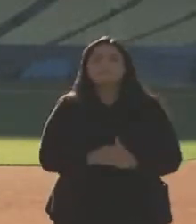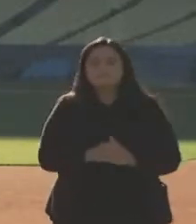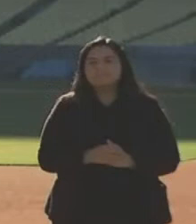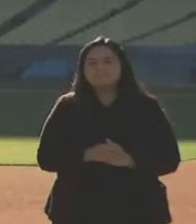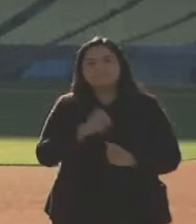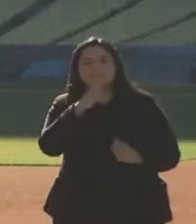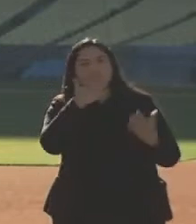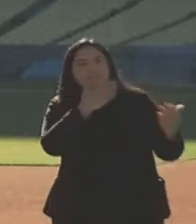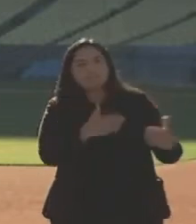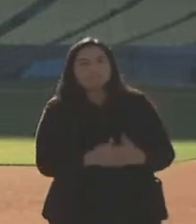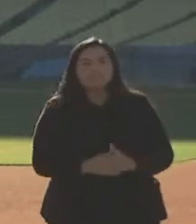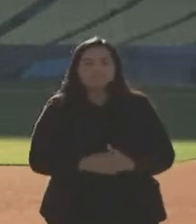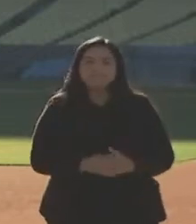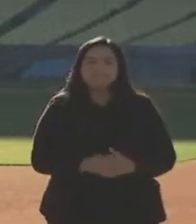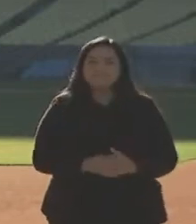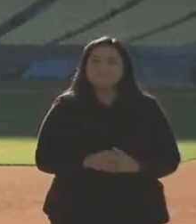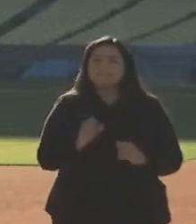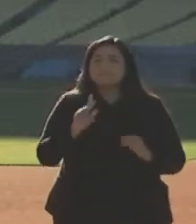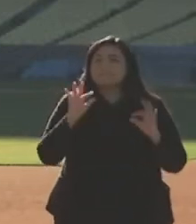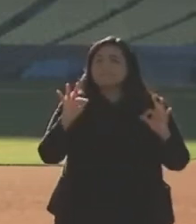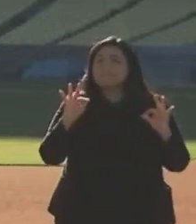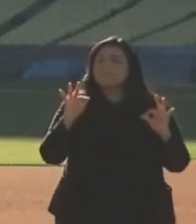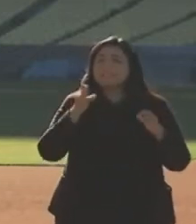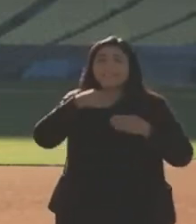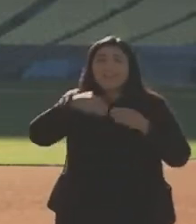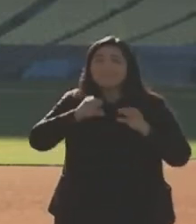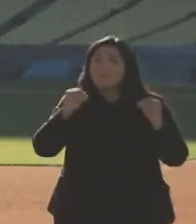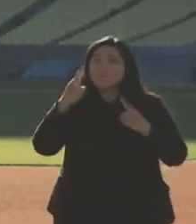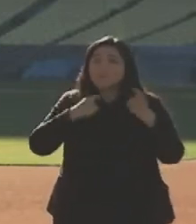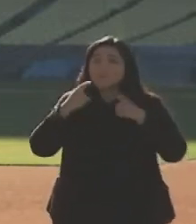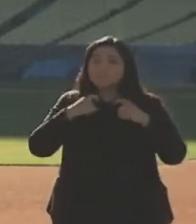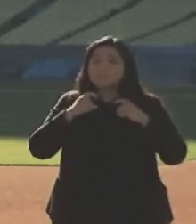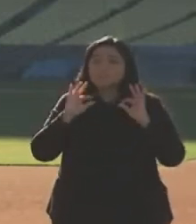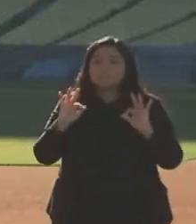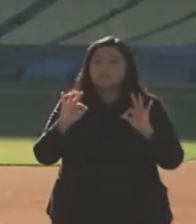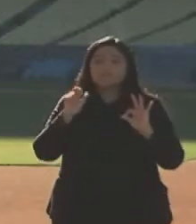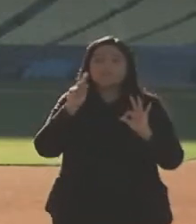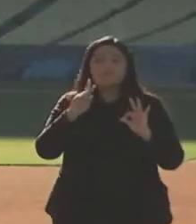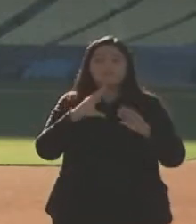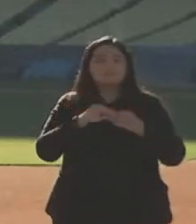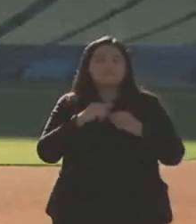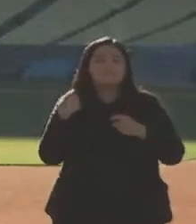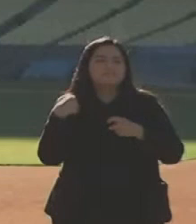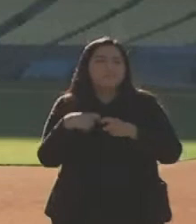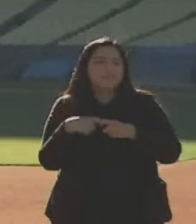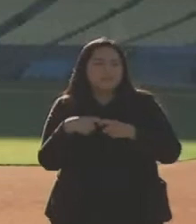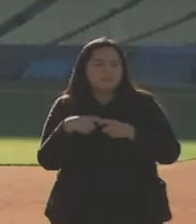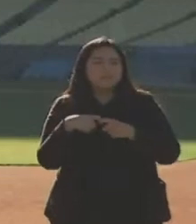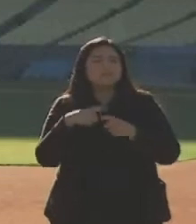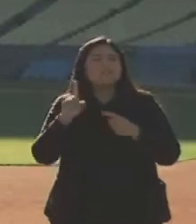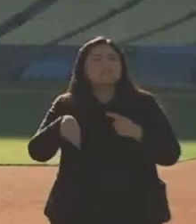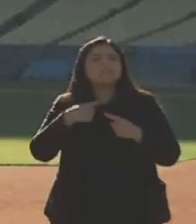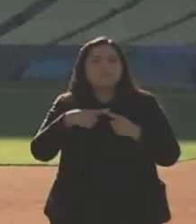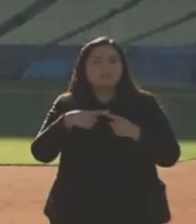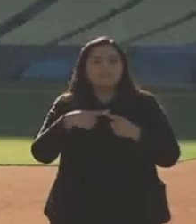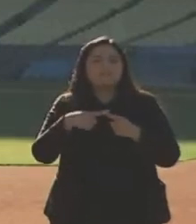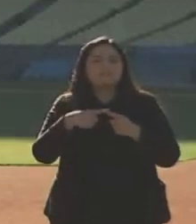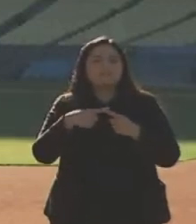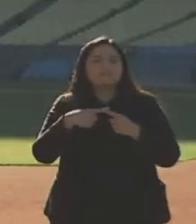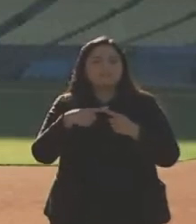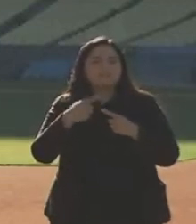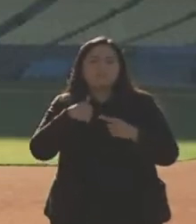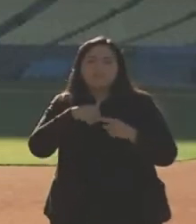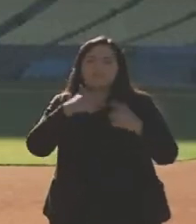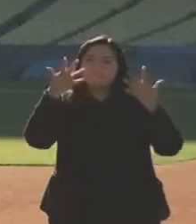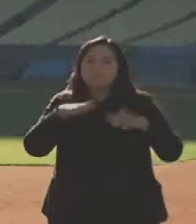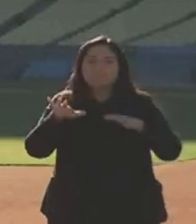thank you so much. Thank you, all right. End of all questions? Okay, I'm gonna say a couple of things in Spanish, and then we are finding shade, all of